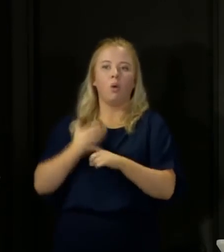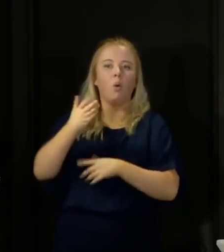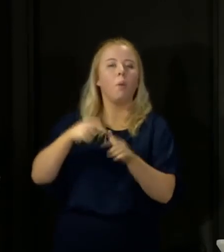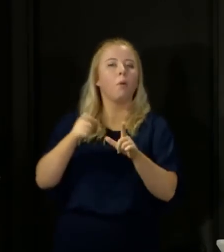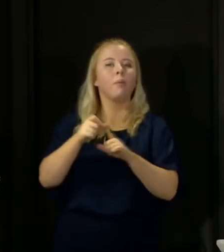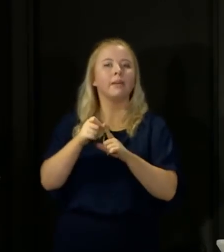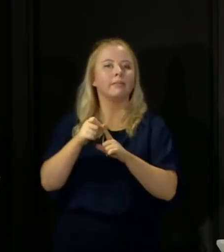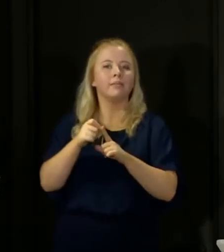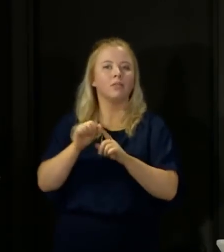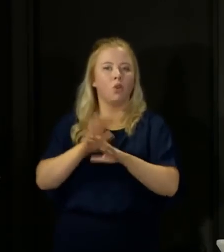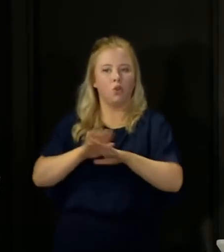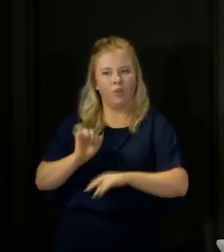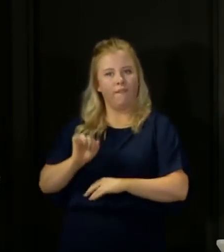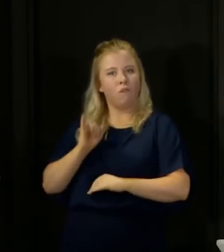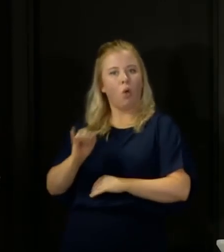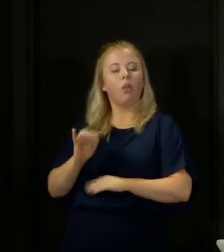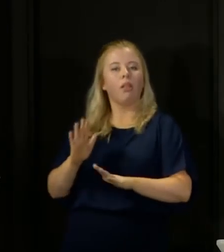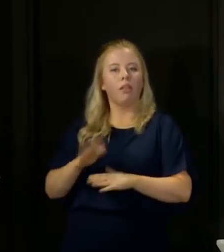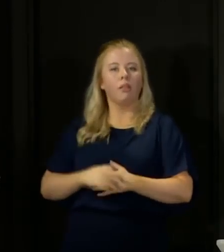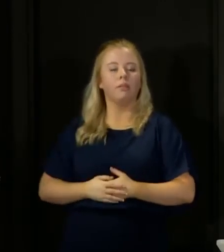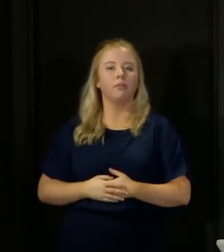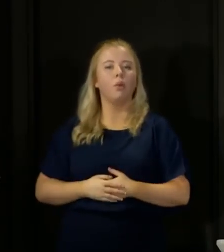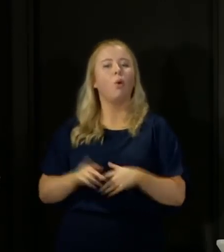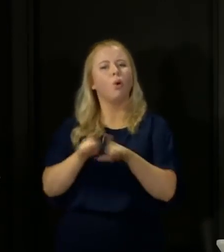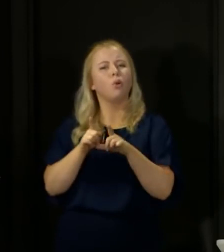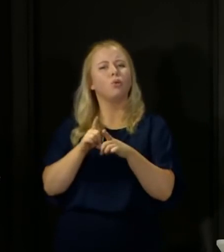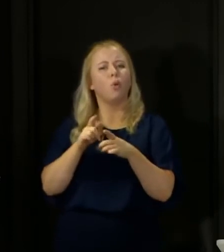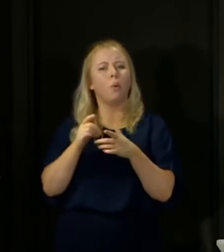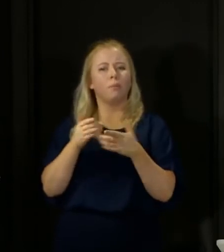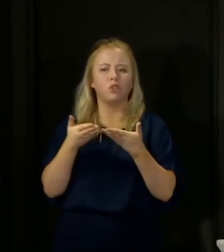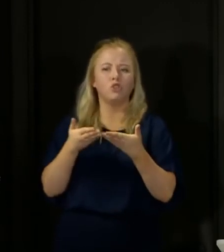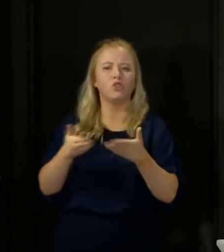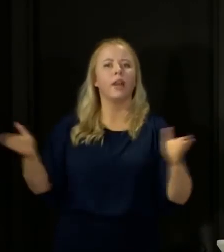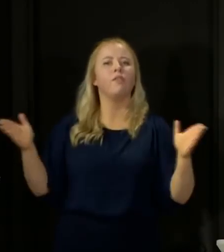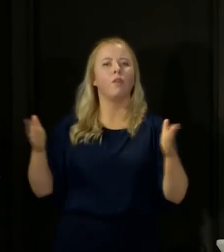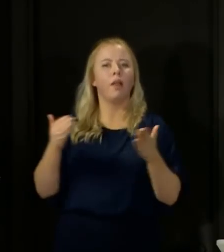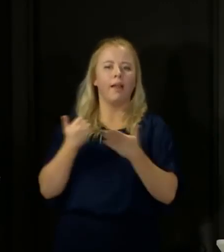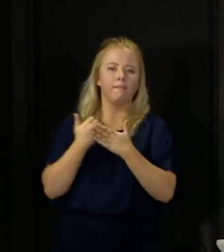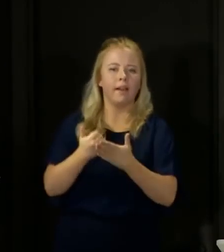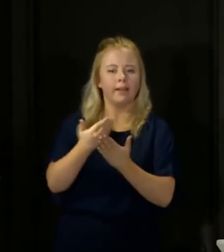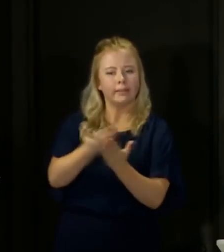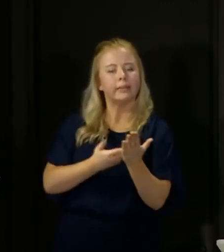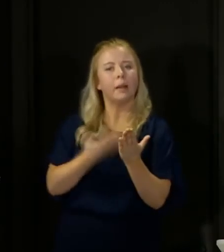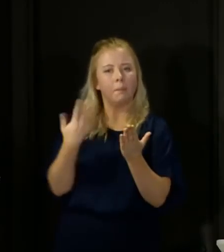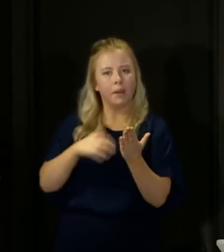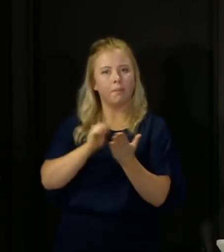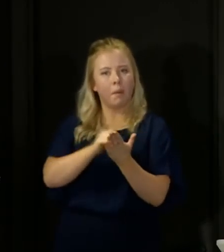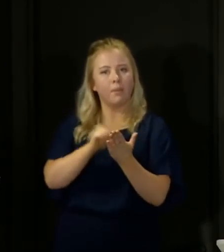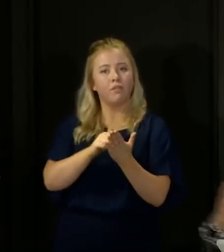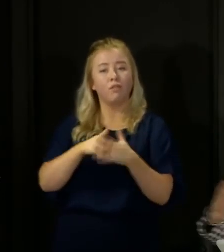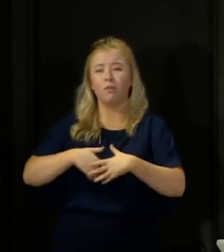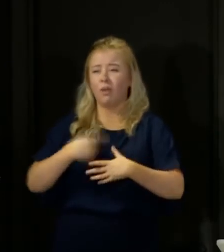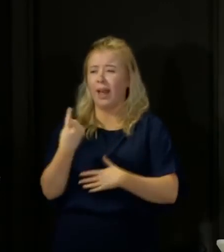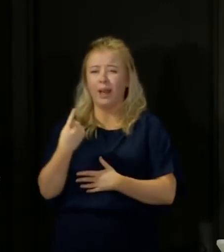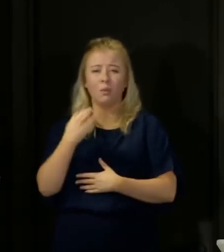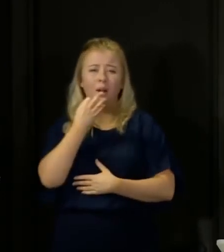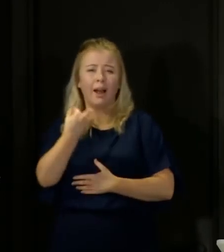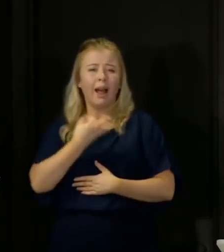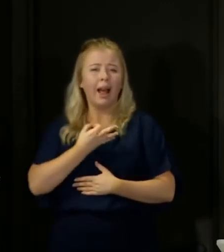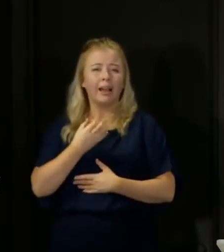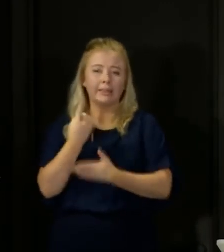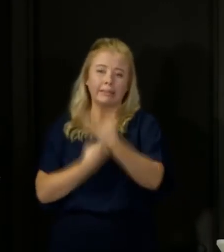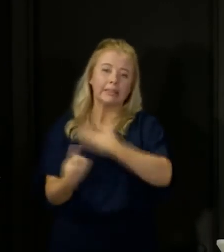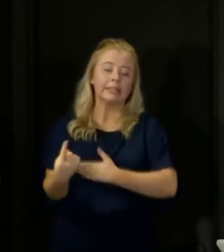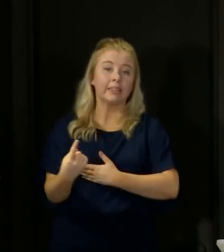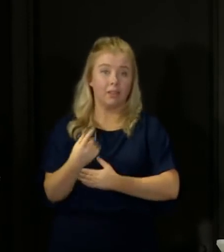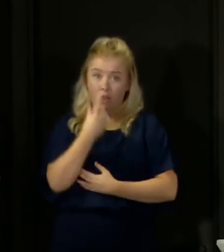We've also published today general advice for anyone who is asked to self-isolate. Remember, this is something that over the months ahead